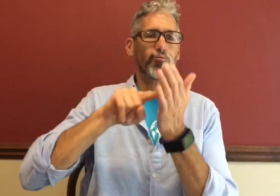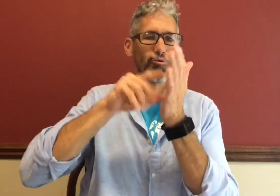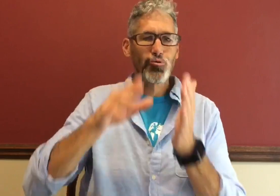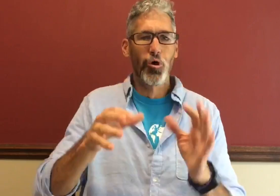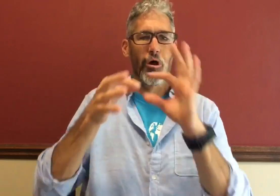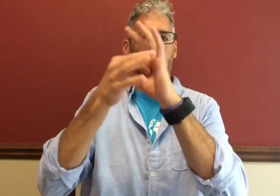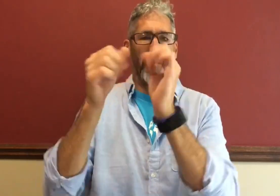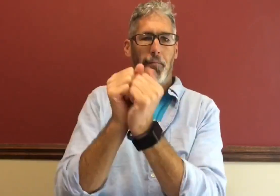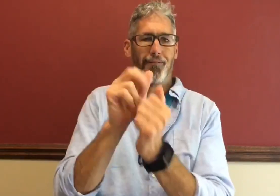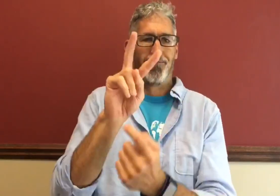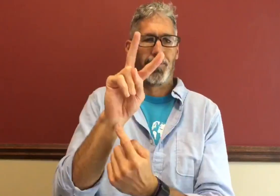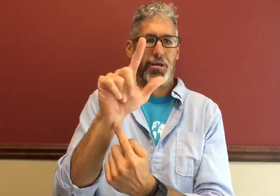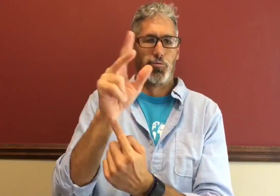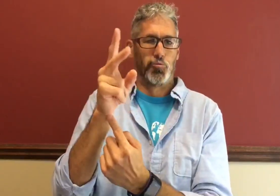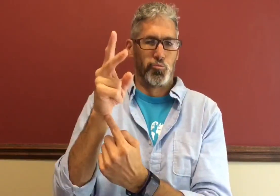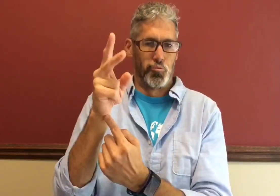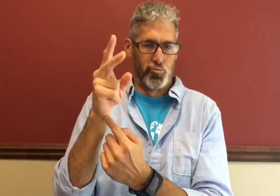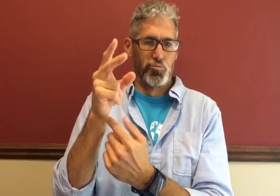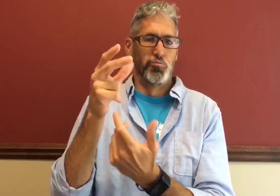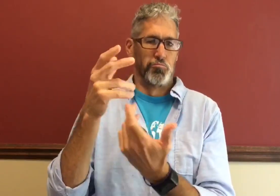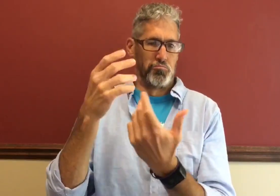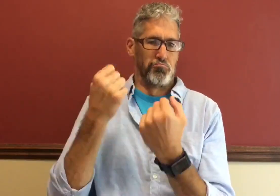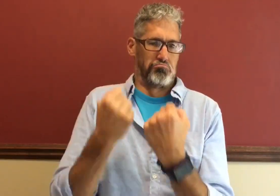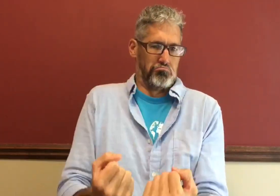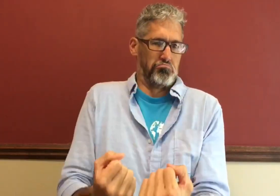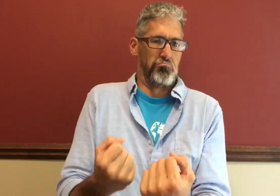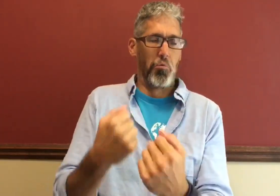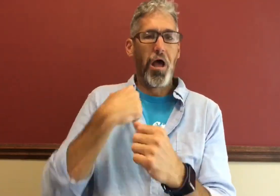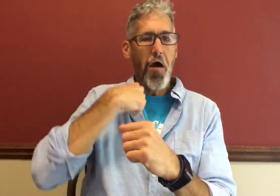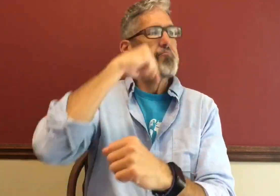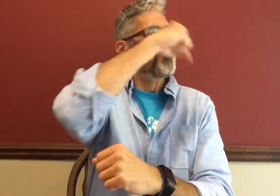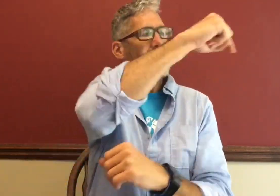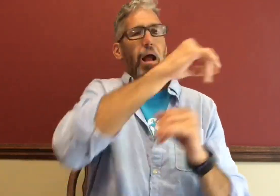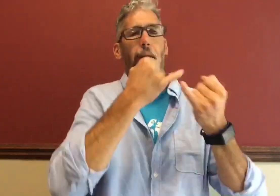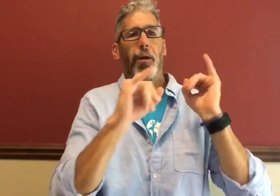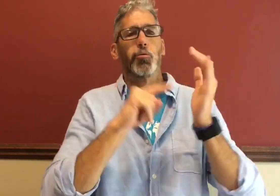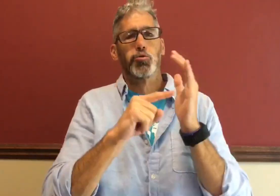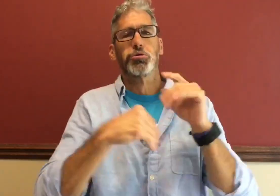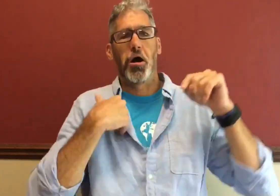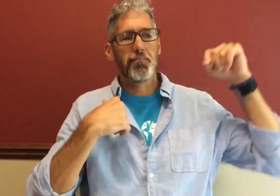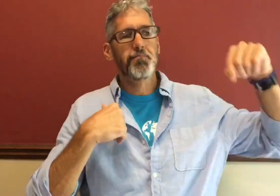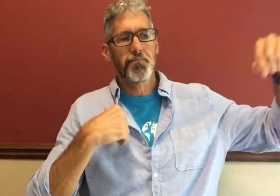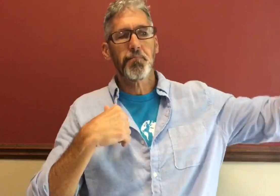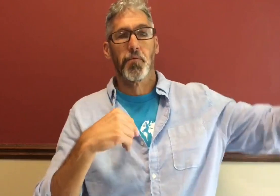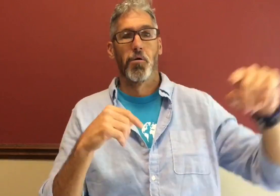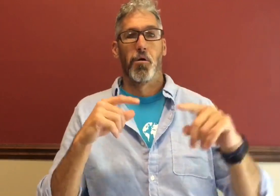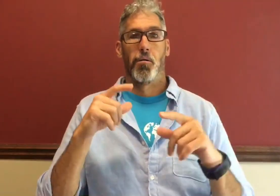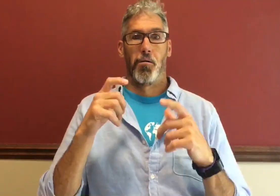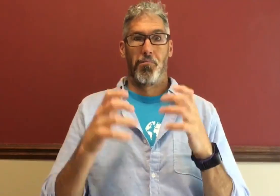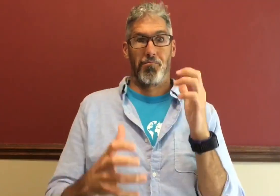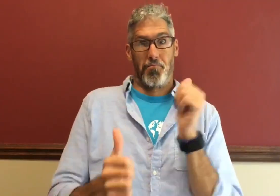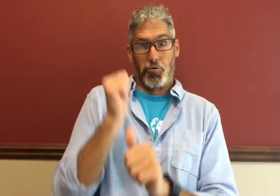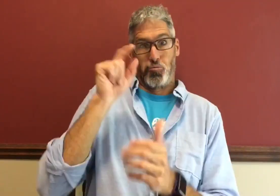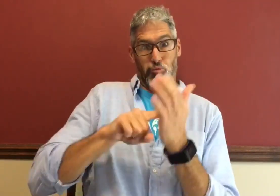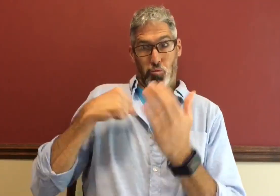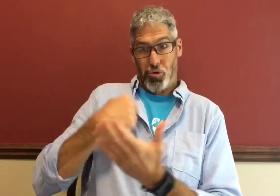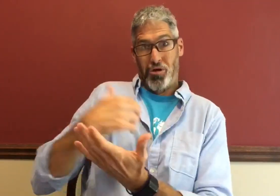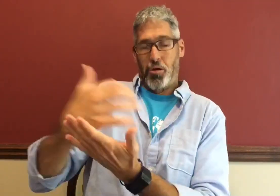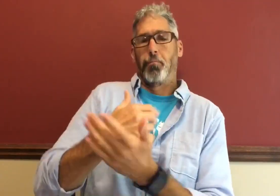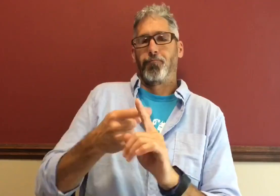typically driven by VL2, Visual Language and Visual Learning. There's independent research, but most of what is collected comes from